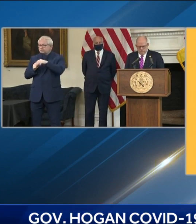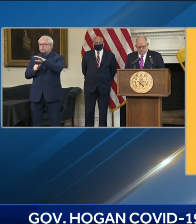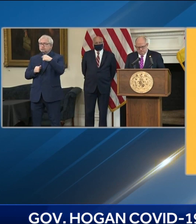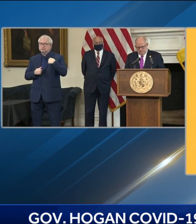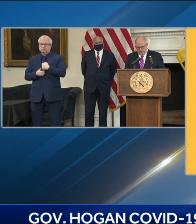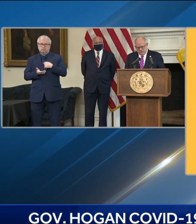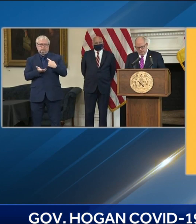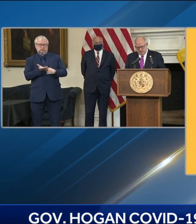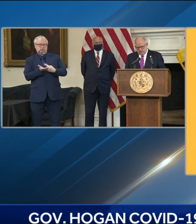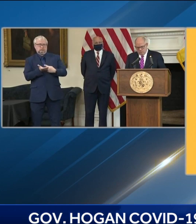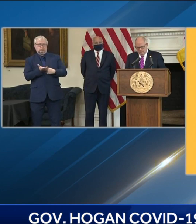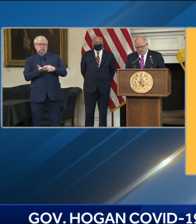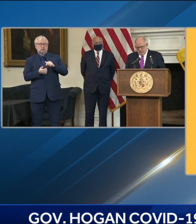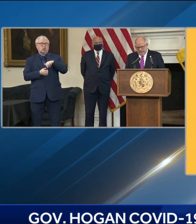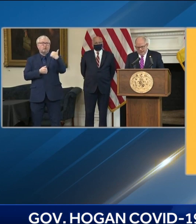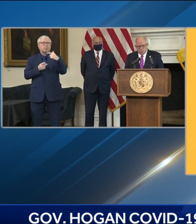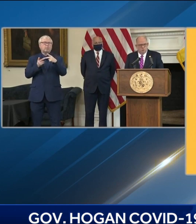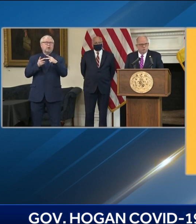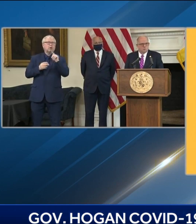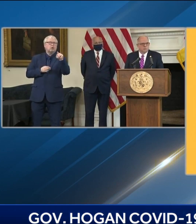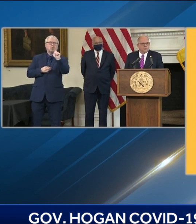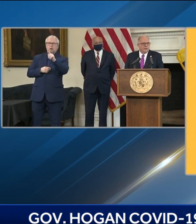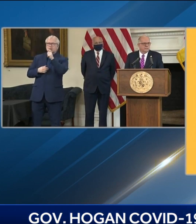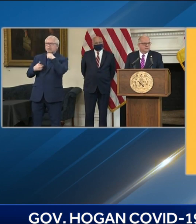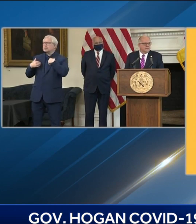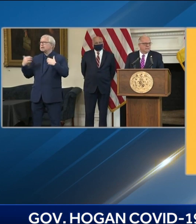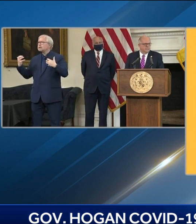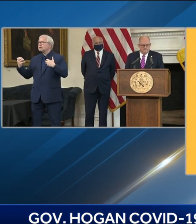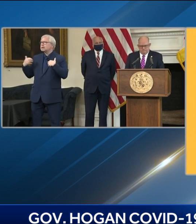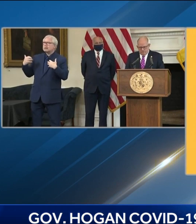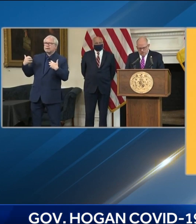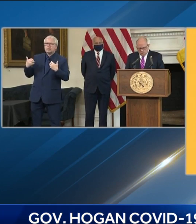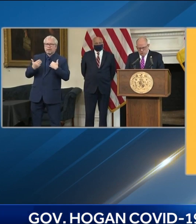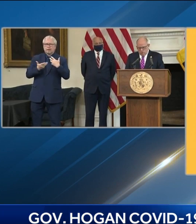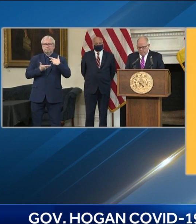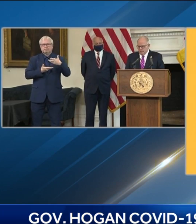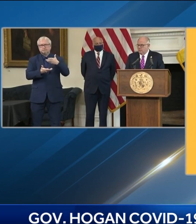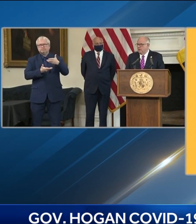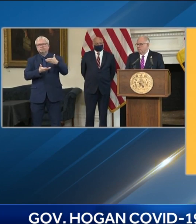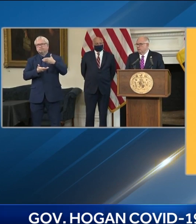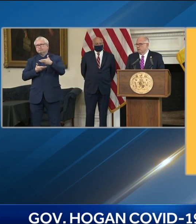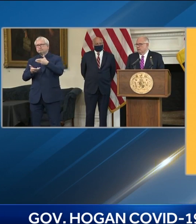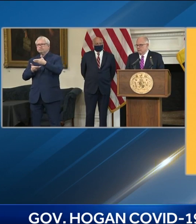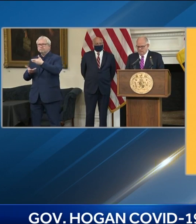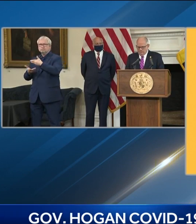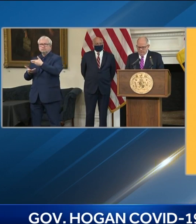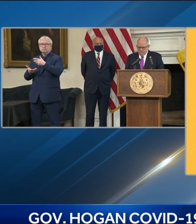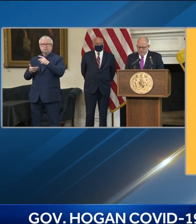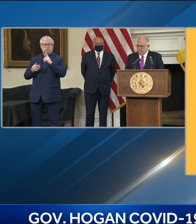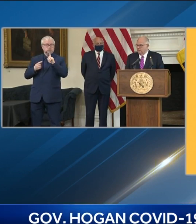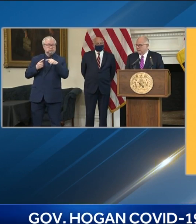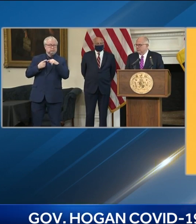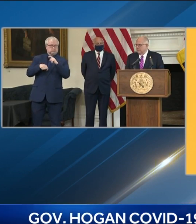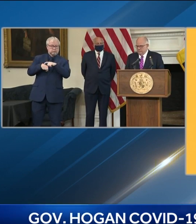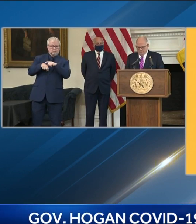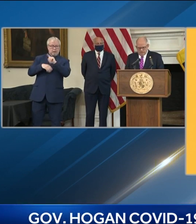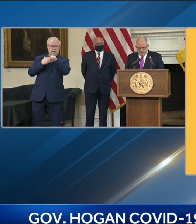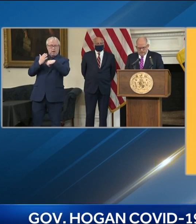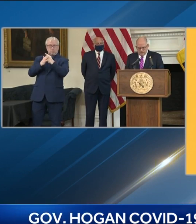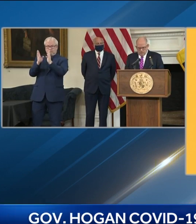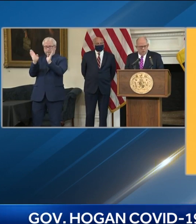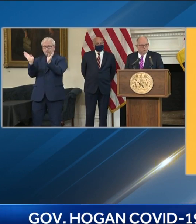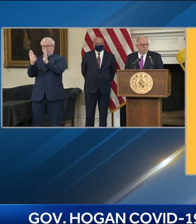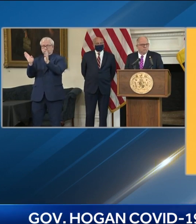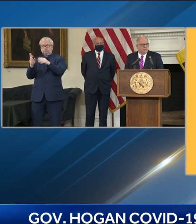sites. Expanding the hours, the capacity, volume and the number of mass vaccination